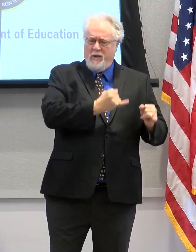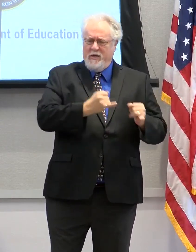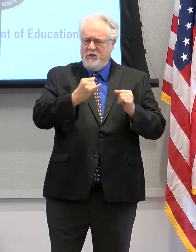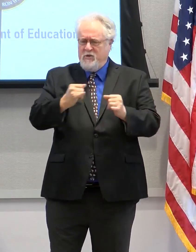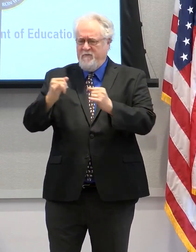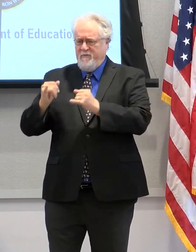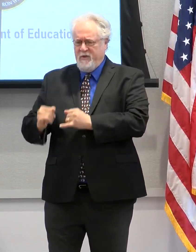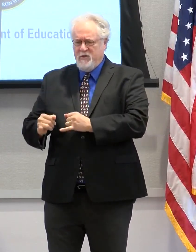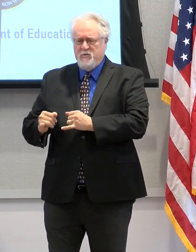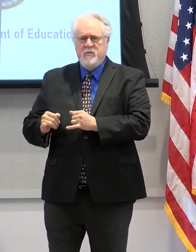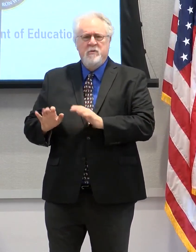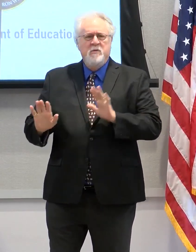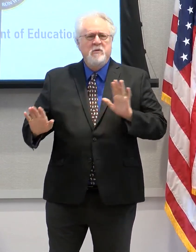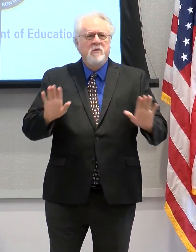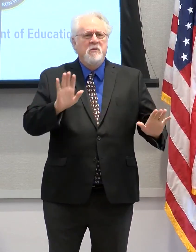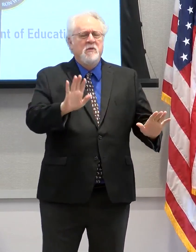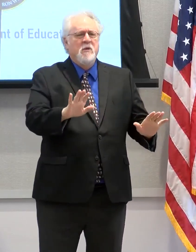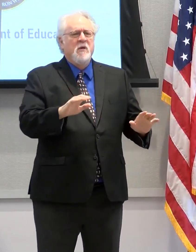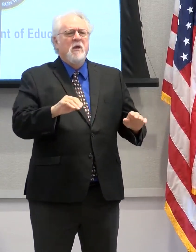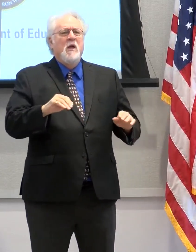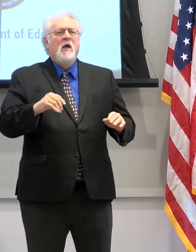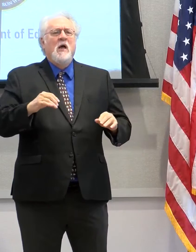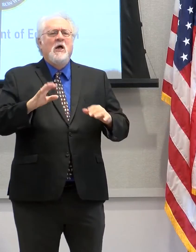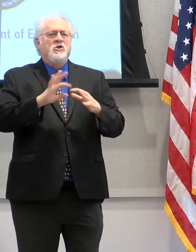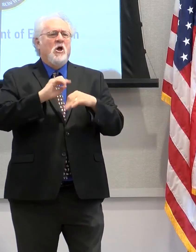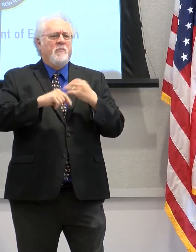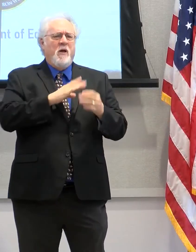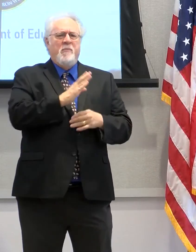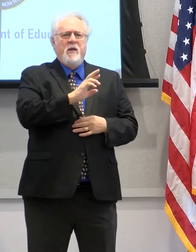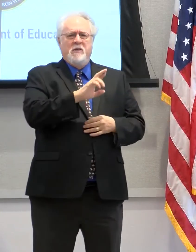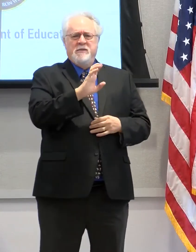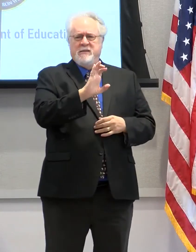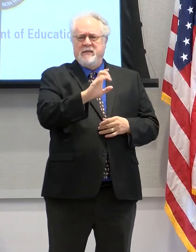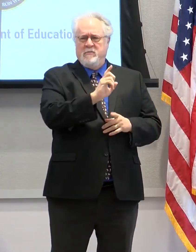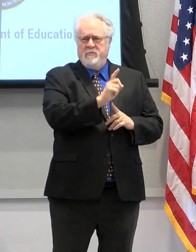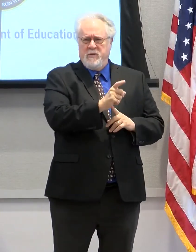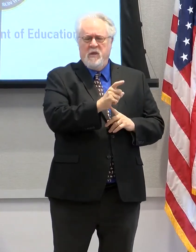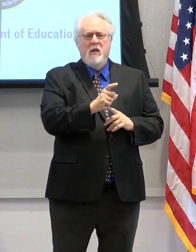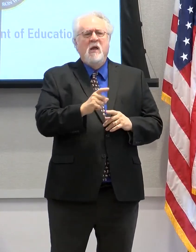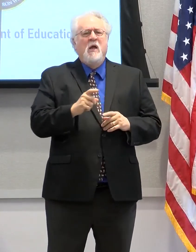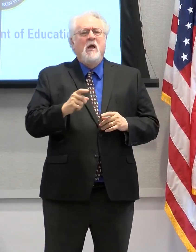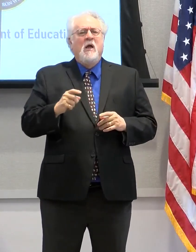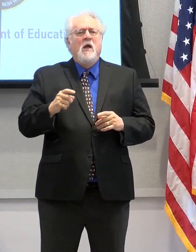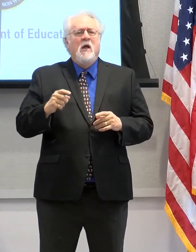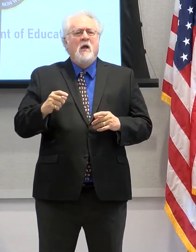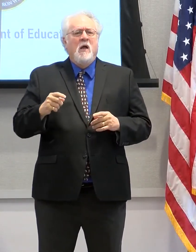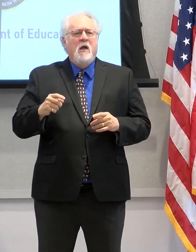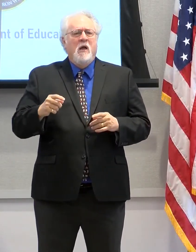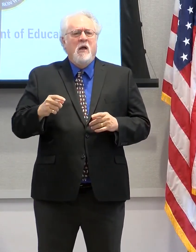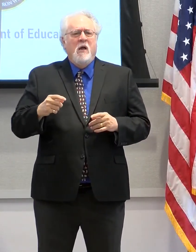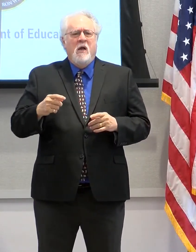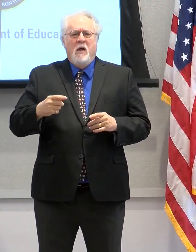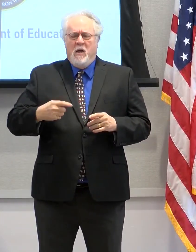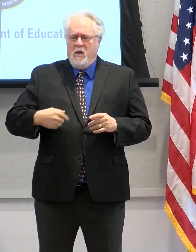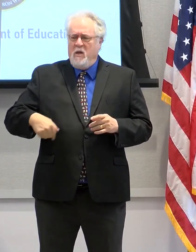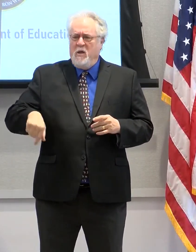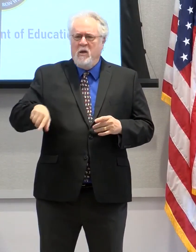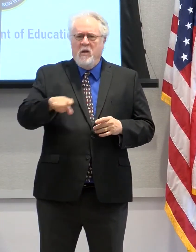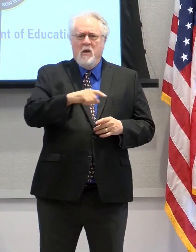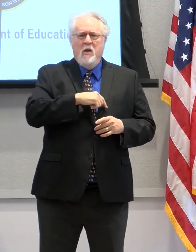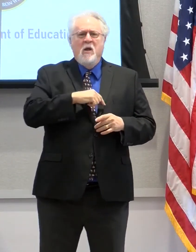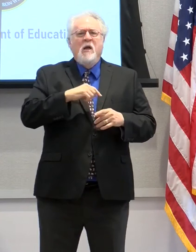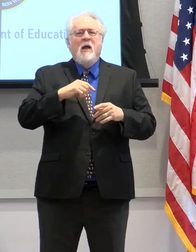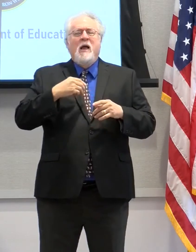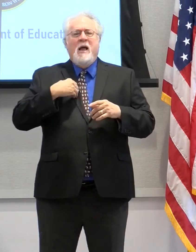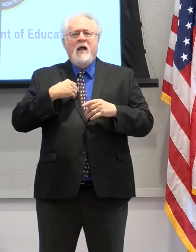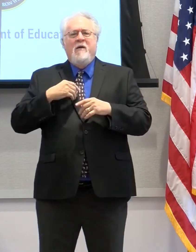cultures, there are silos. And I'm going to talk about BRCC in a second. But certainly the silos have been breaking among the E3 institutions,